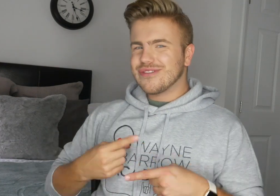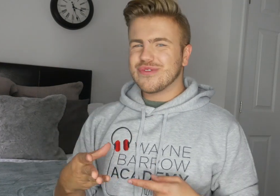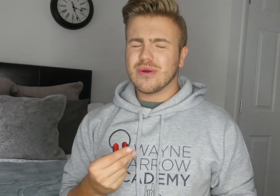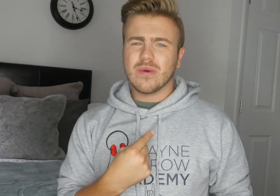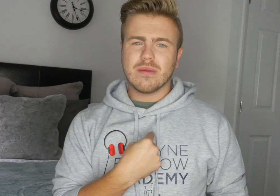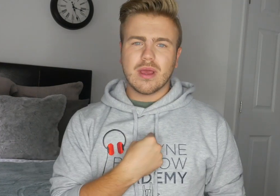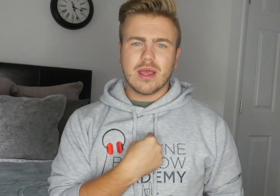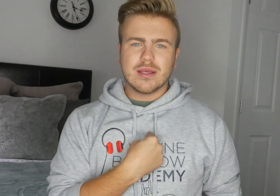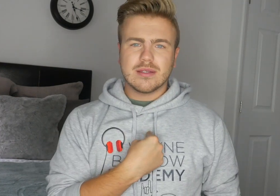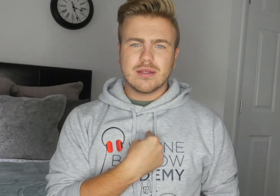can roll with mine